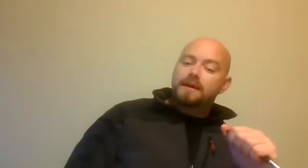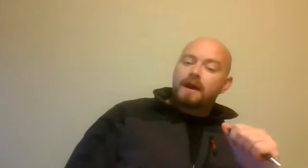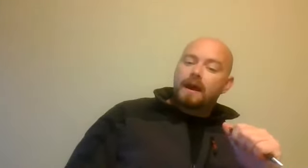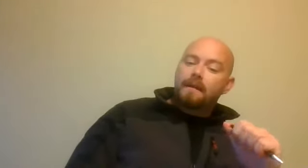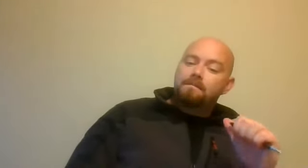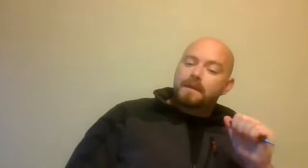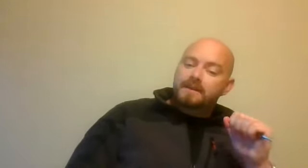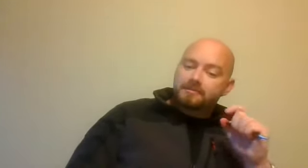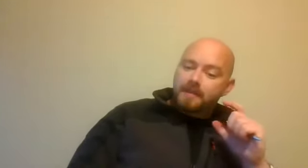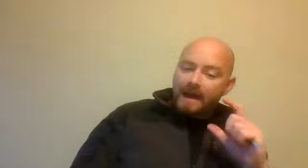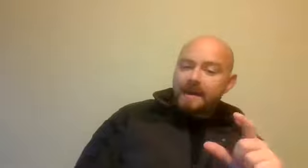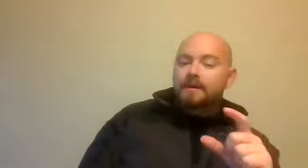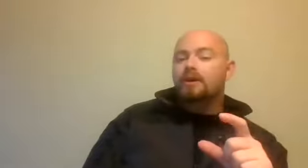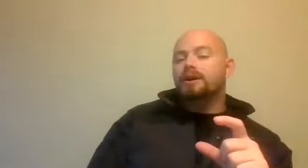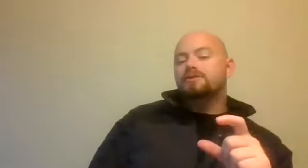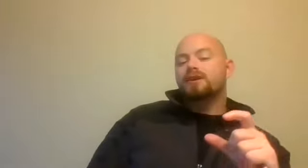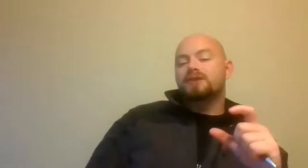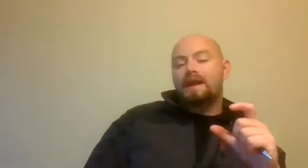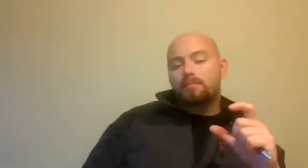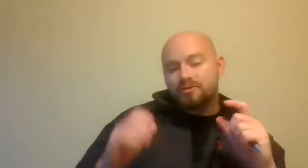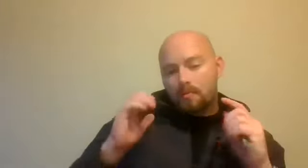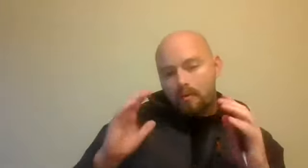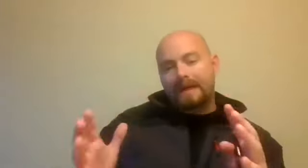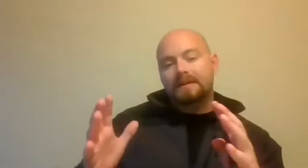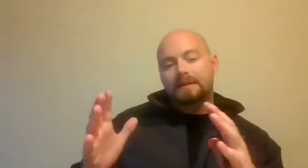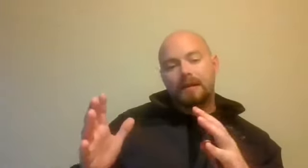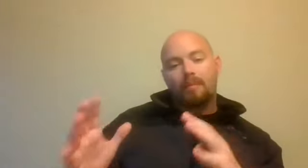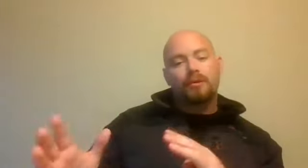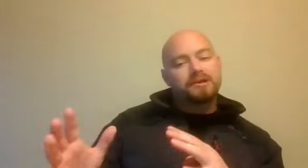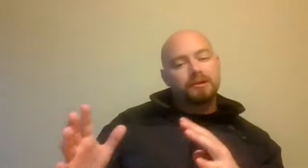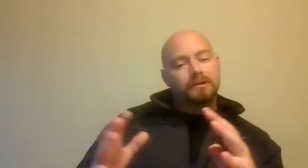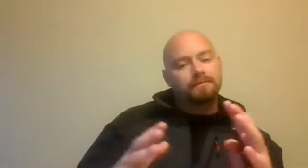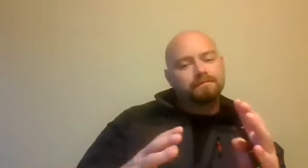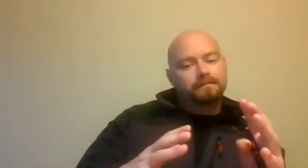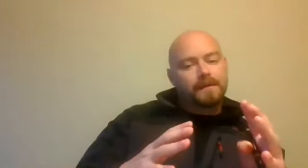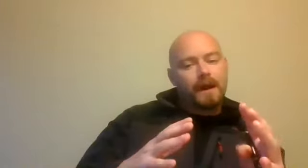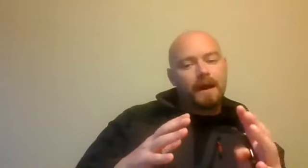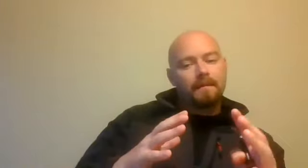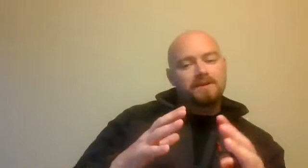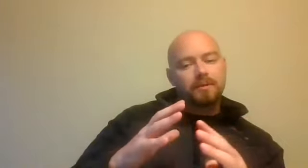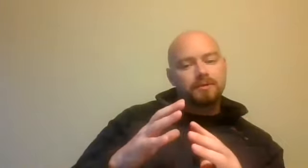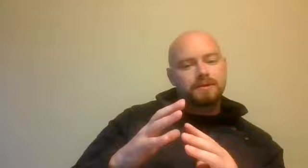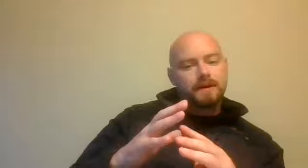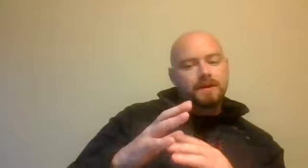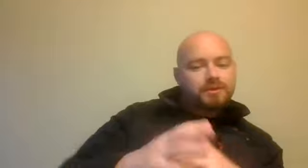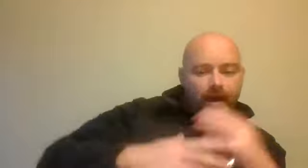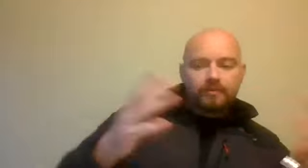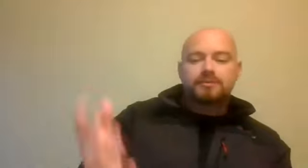and get some academic guidance on it, and then put some practical operational, I suppose, surroundings